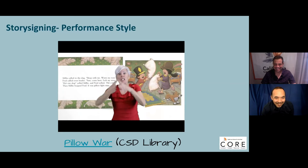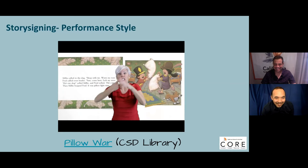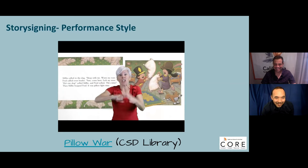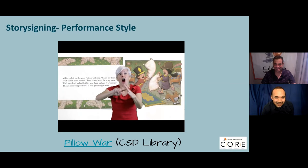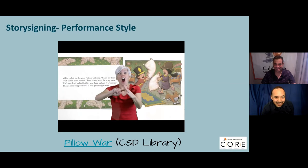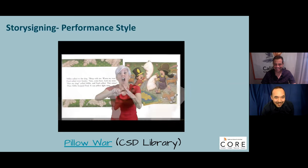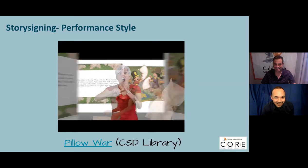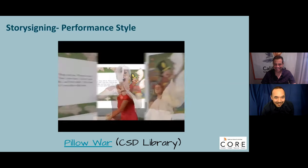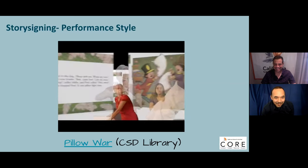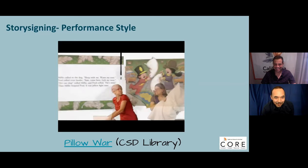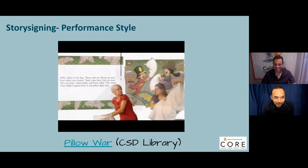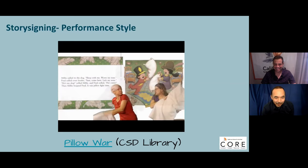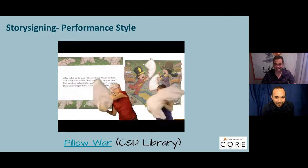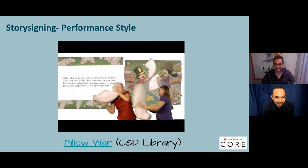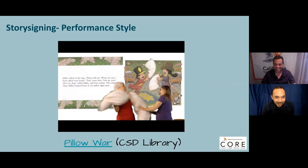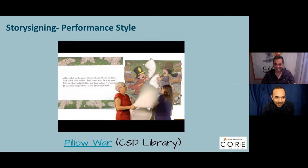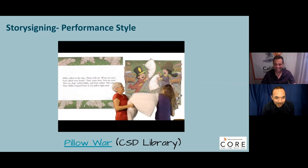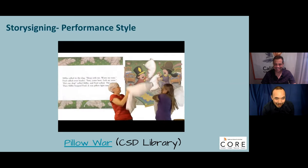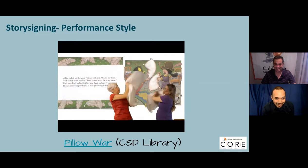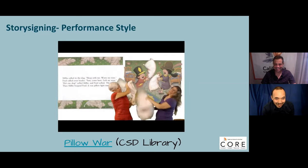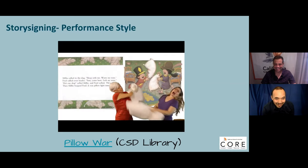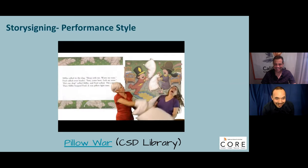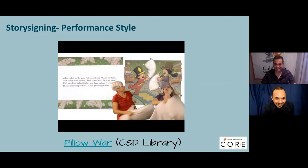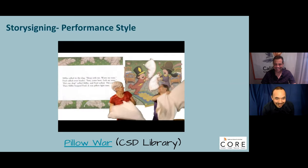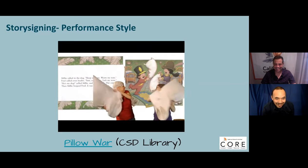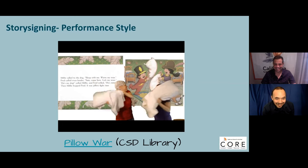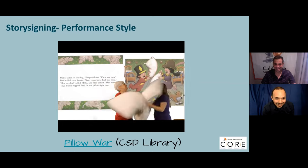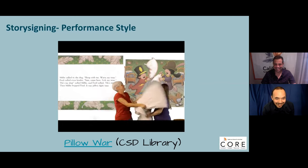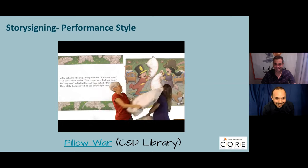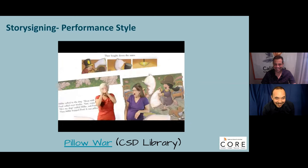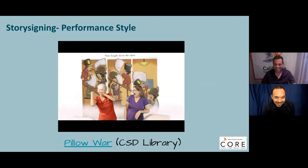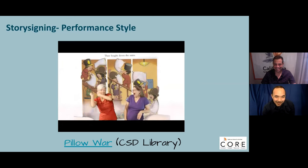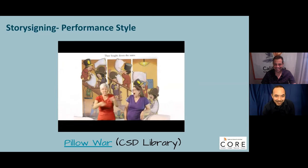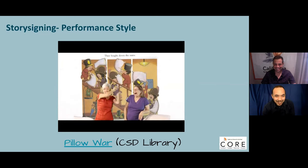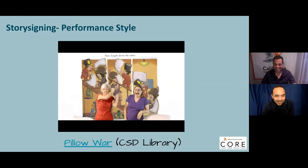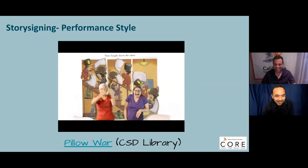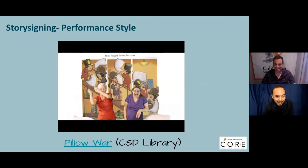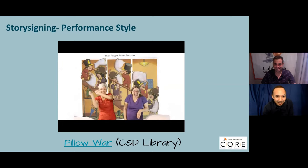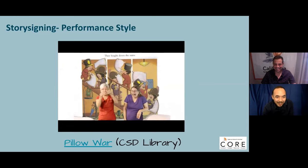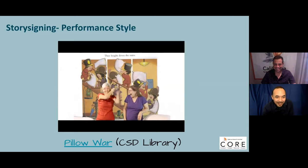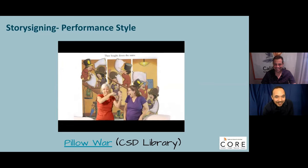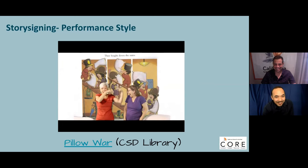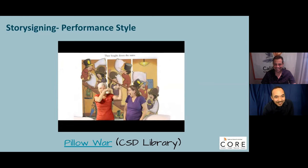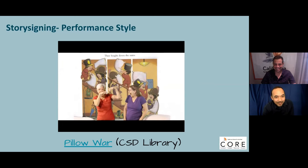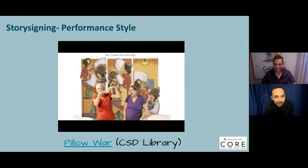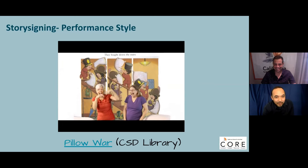And they're signing the story that's printed, as well as acting it out.